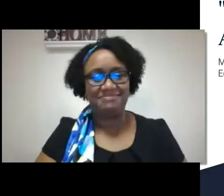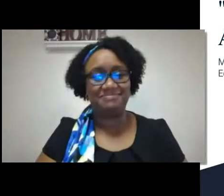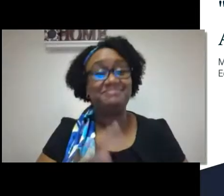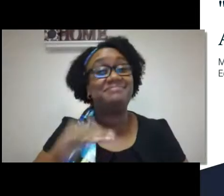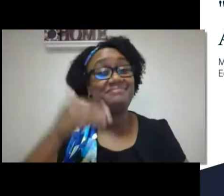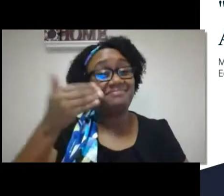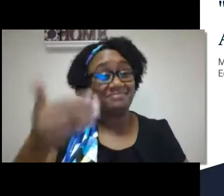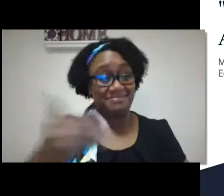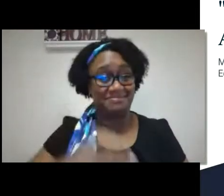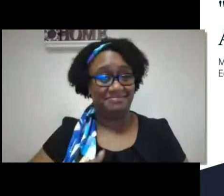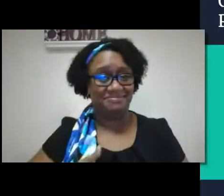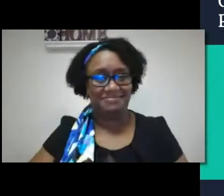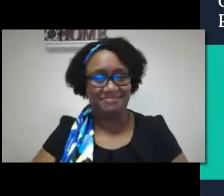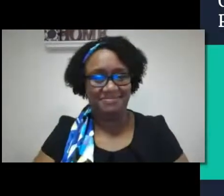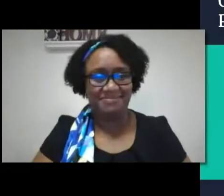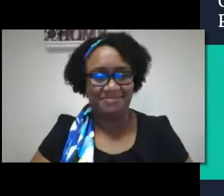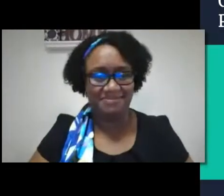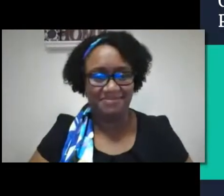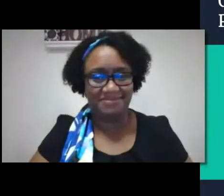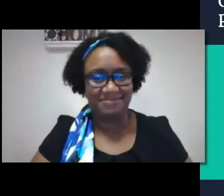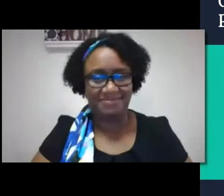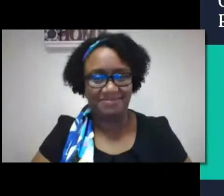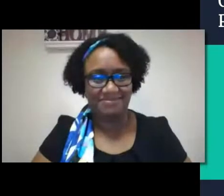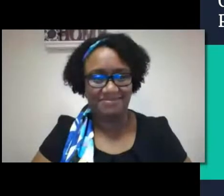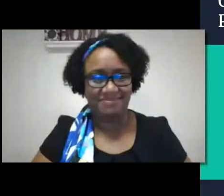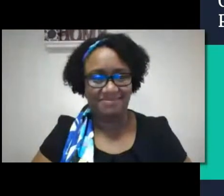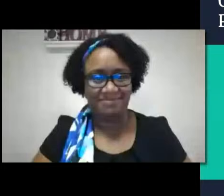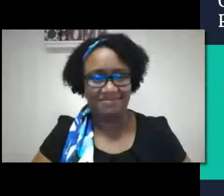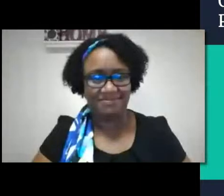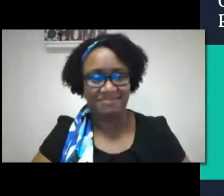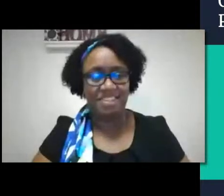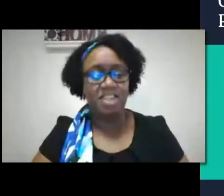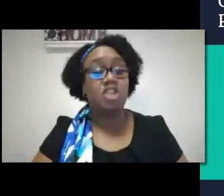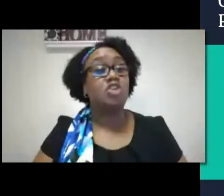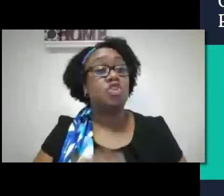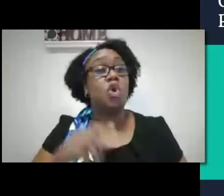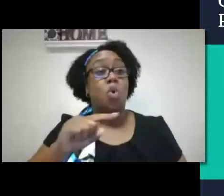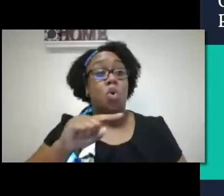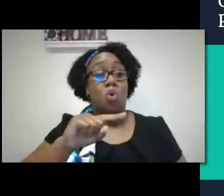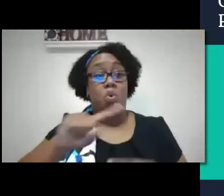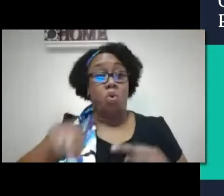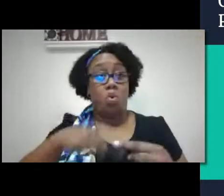as well as their lifelong education. Next slide, please.